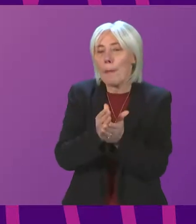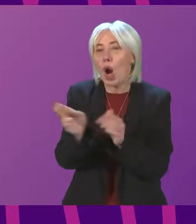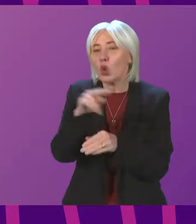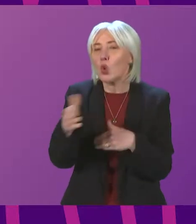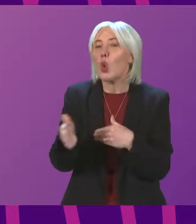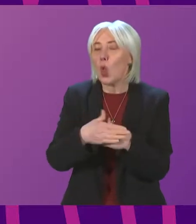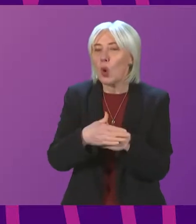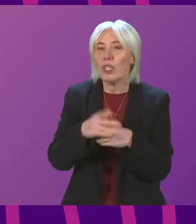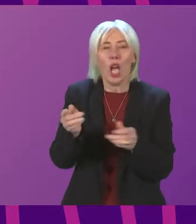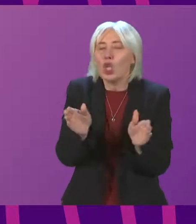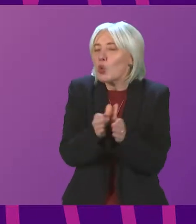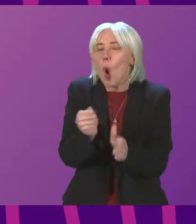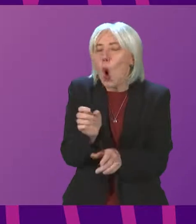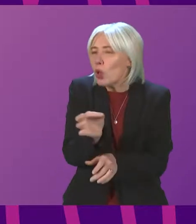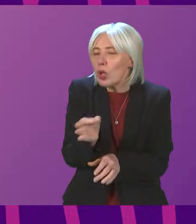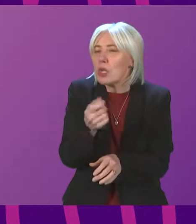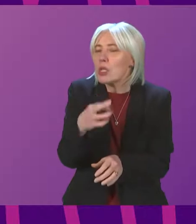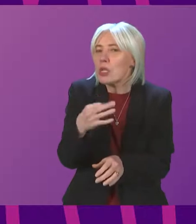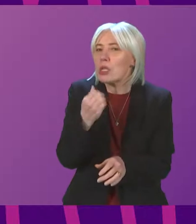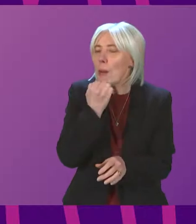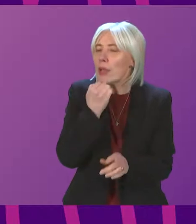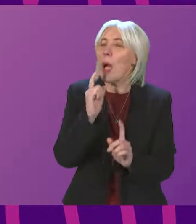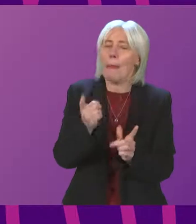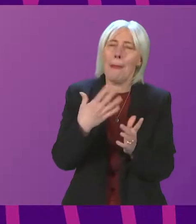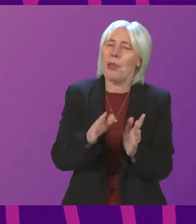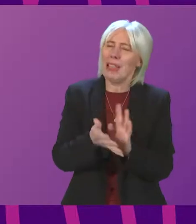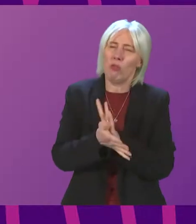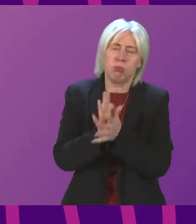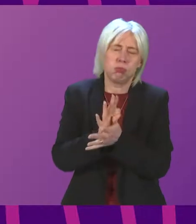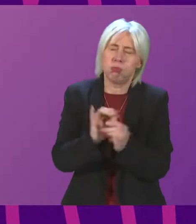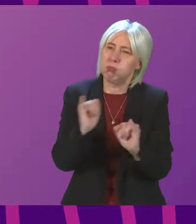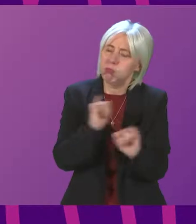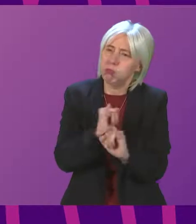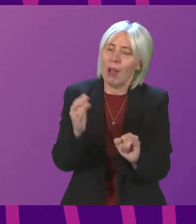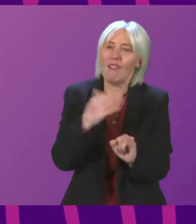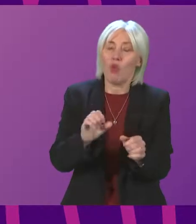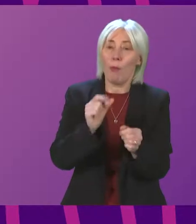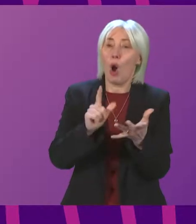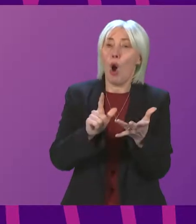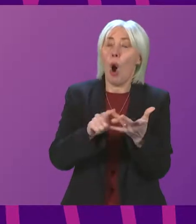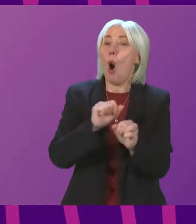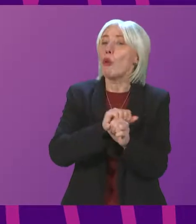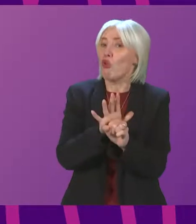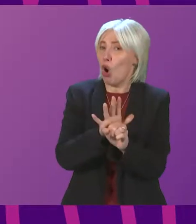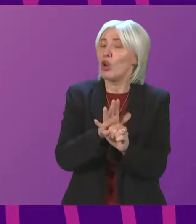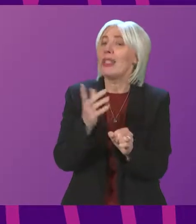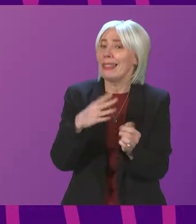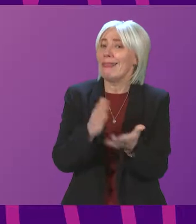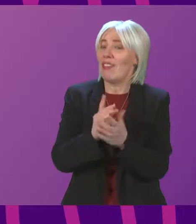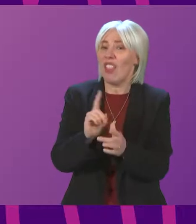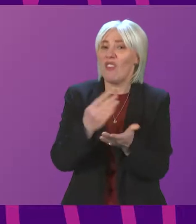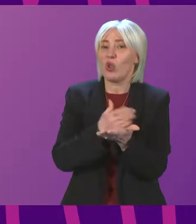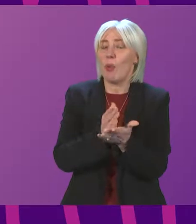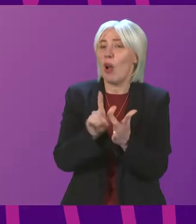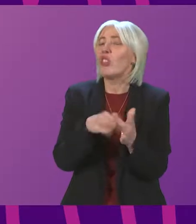clear that many secondary schools have experienced extreme disruption in the wave of the Omicron variant, particularly in the first half of January,